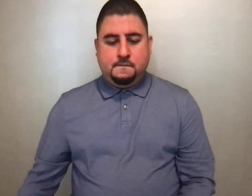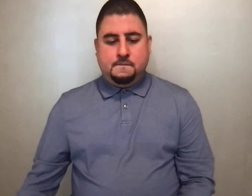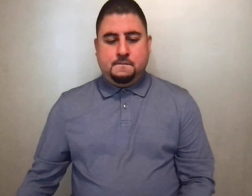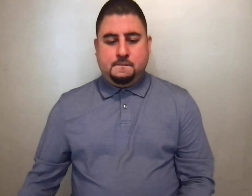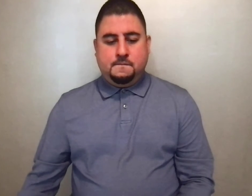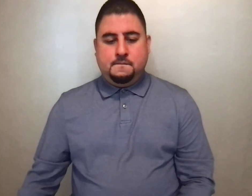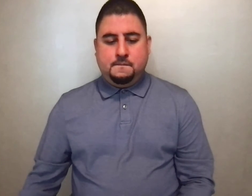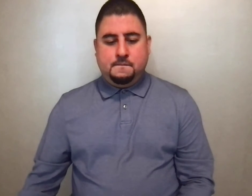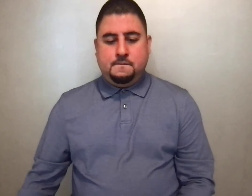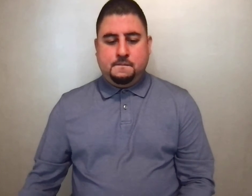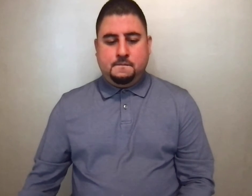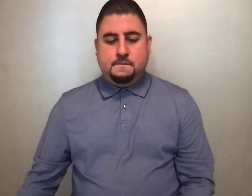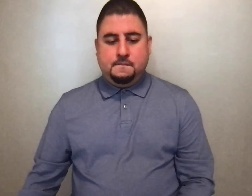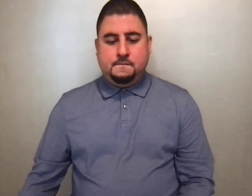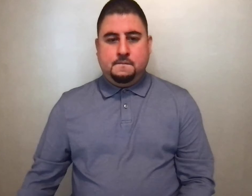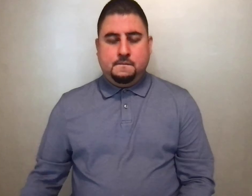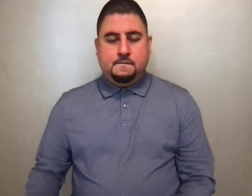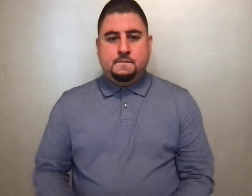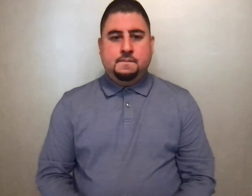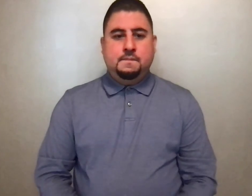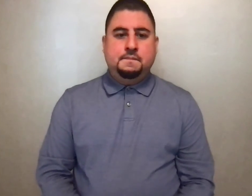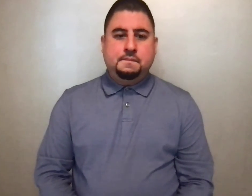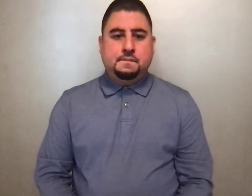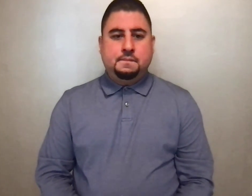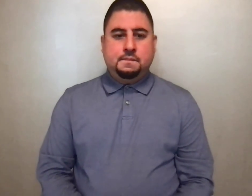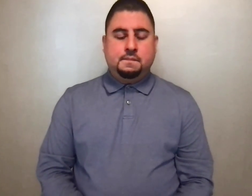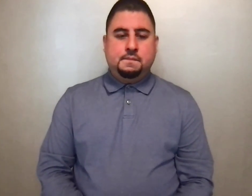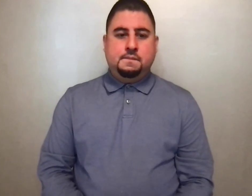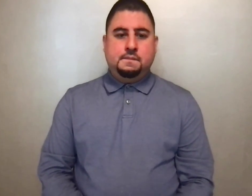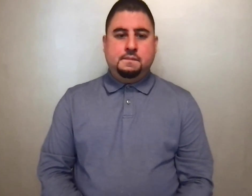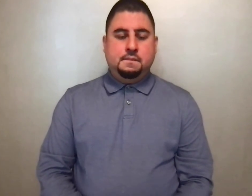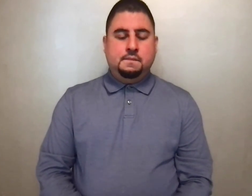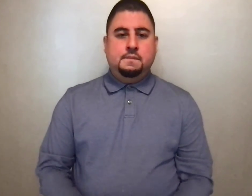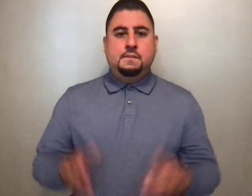you bear That's Let us pray.